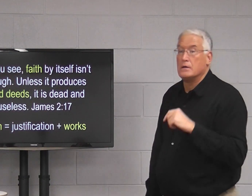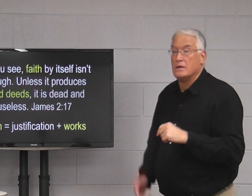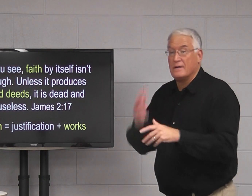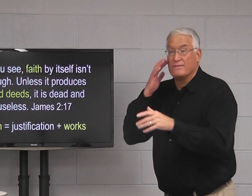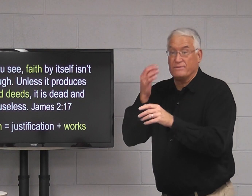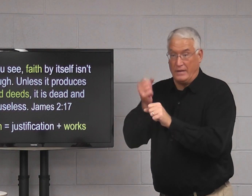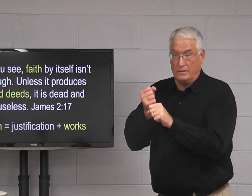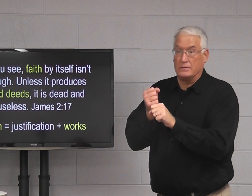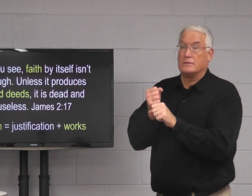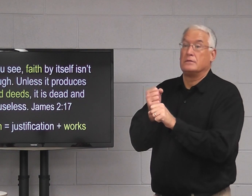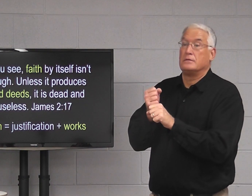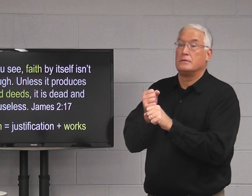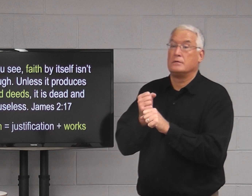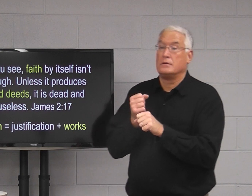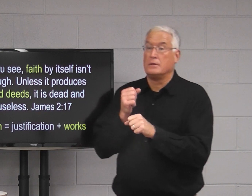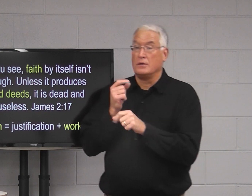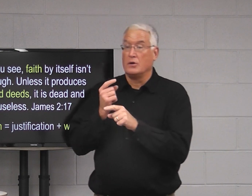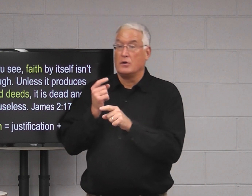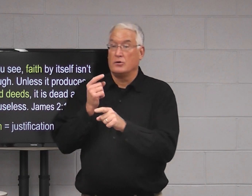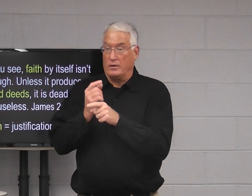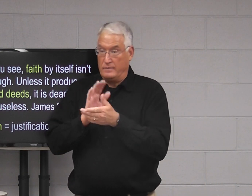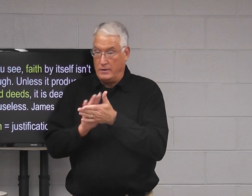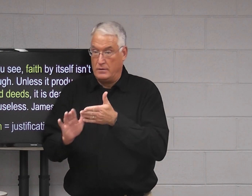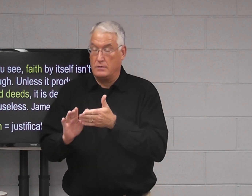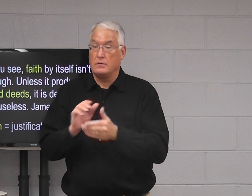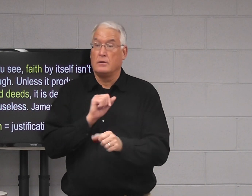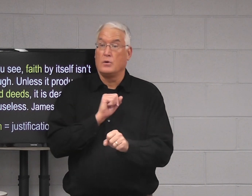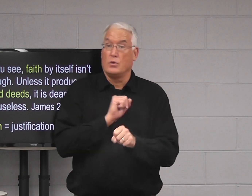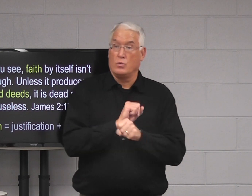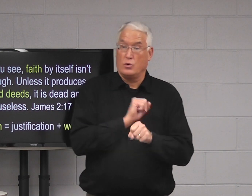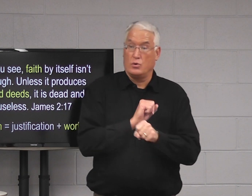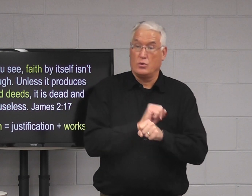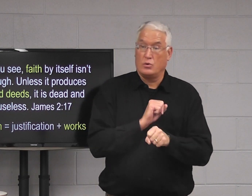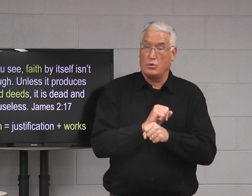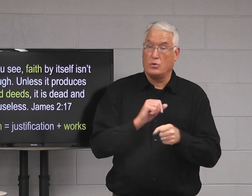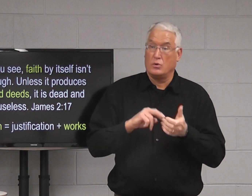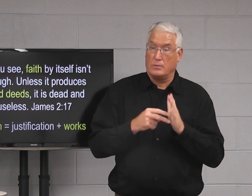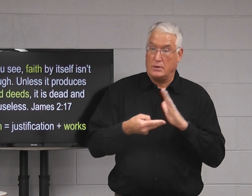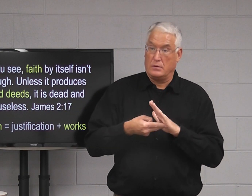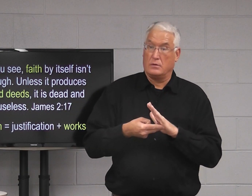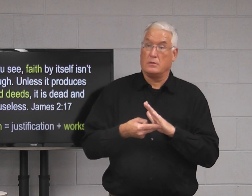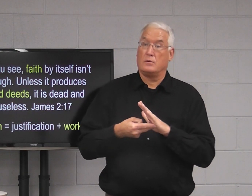So faith, justification, and works means